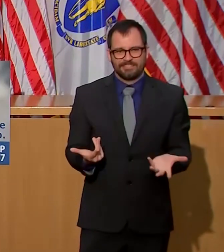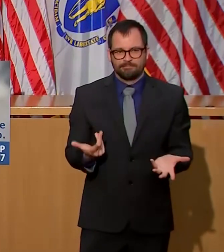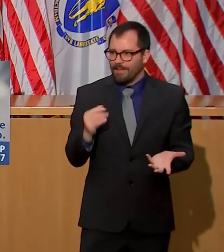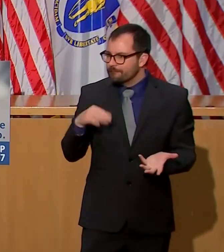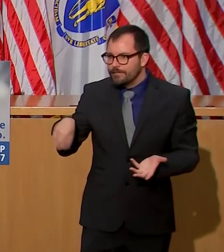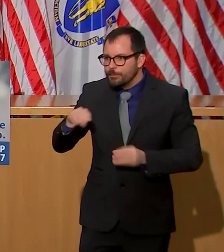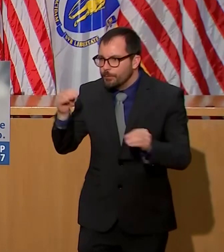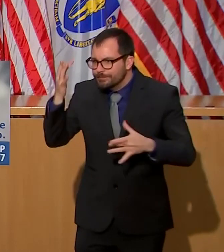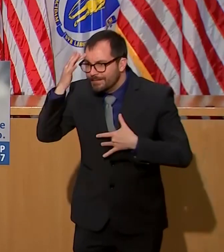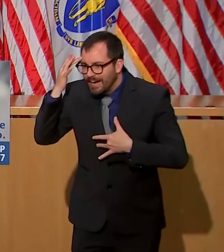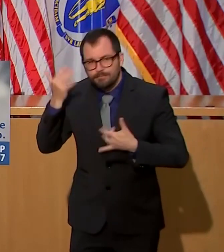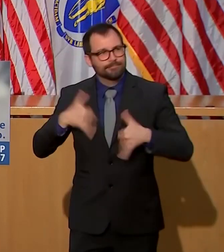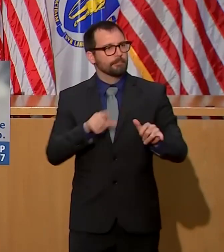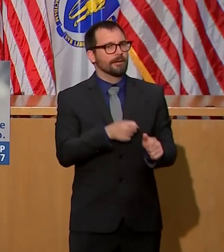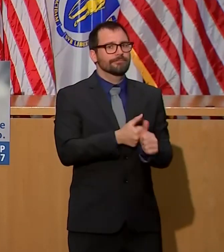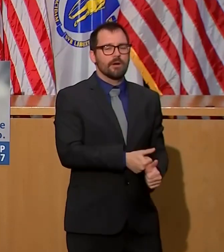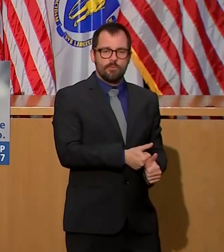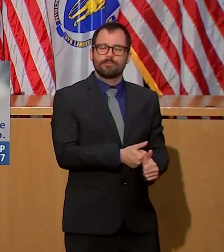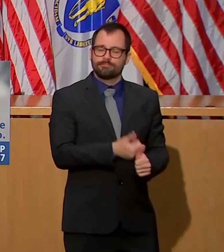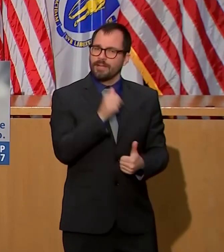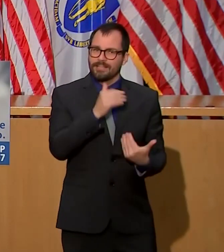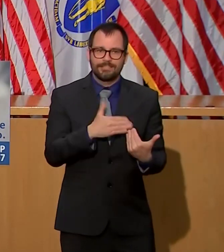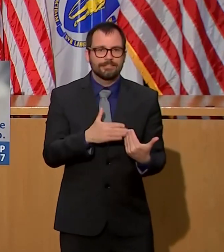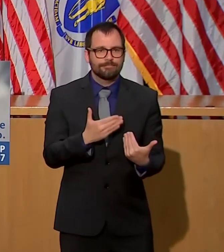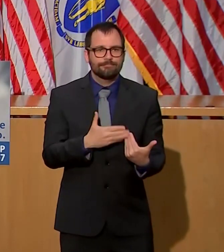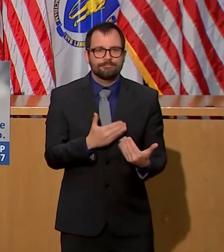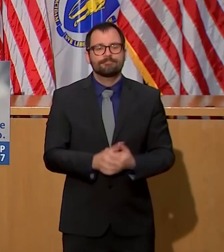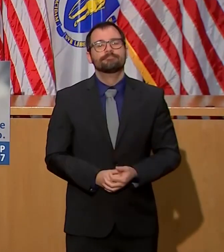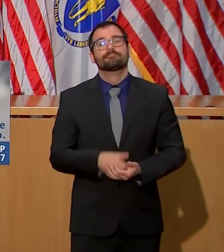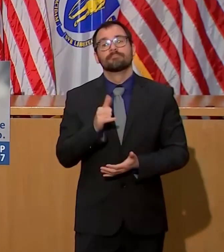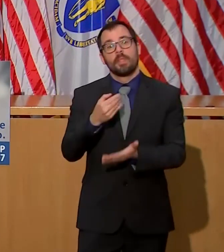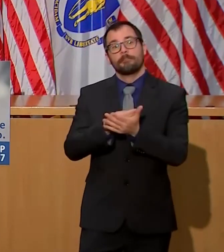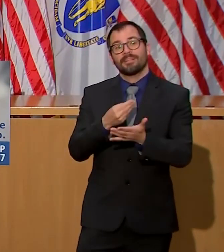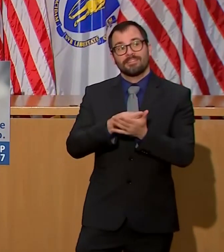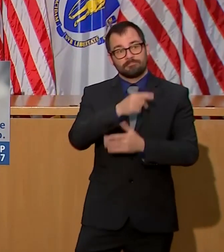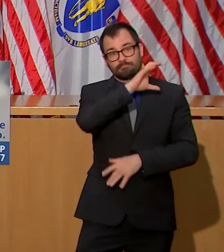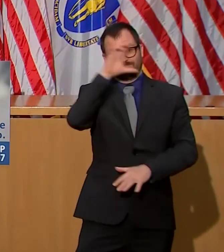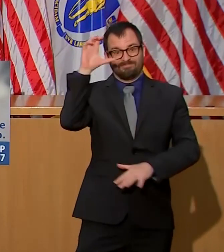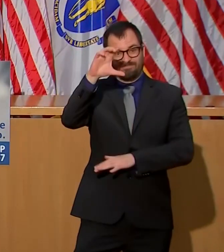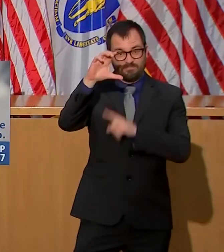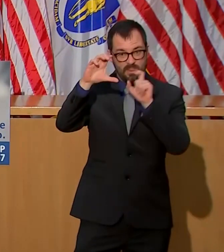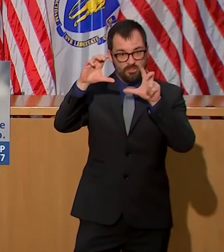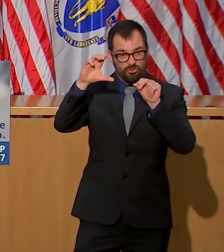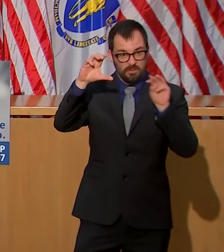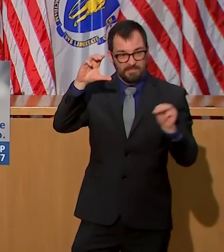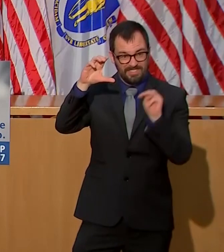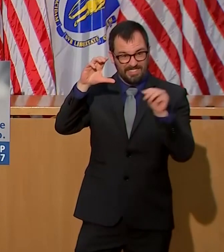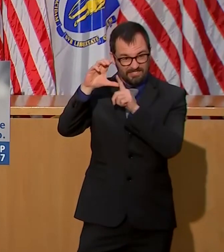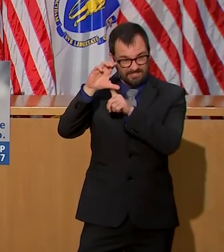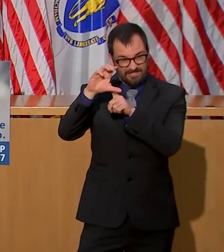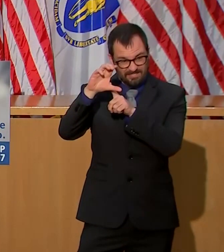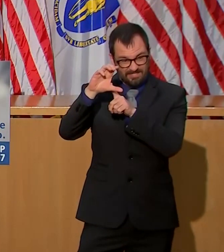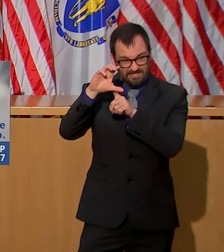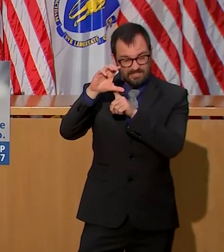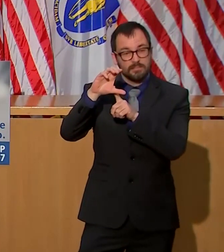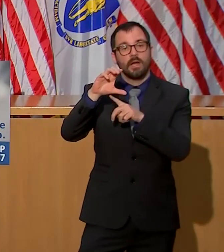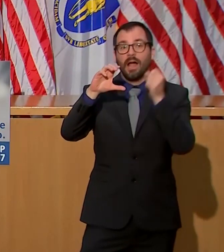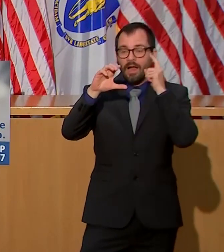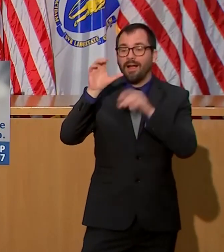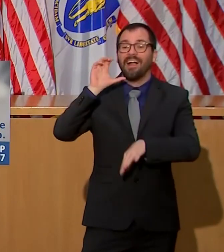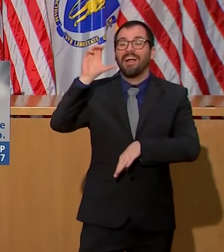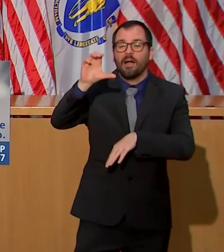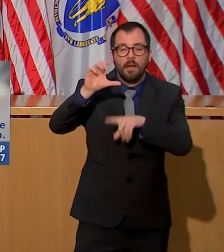in place a set of mandatory criteria for nursing homes that operators must adhere to. Some of these requirements include